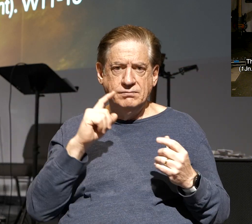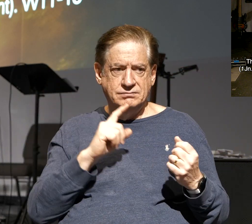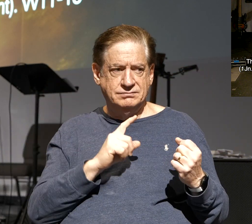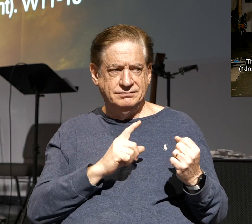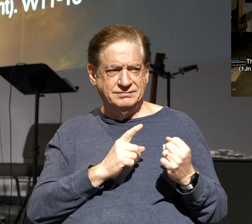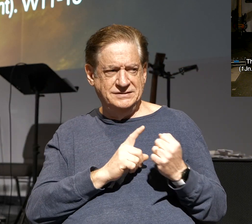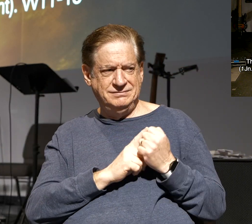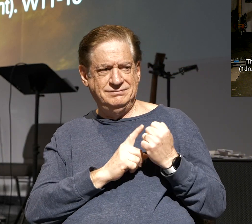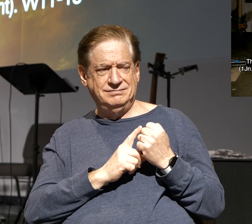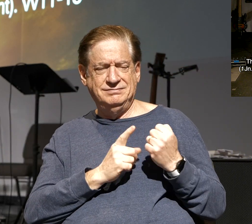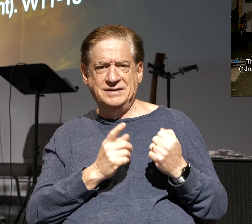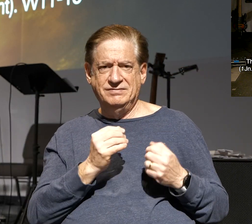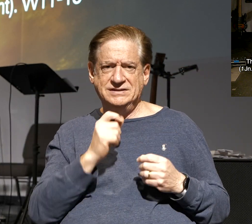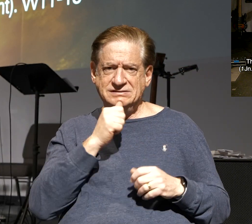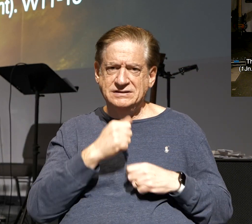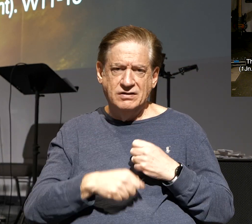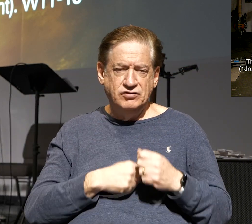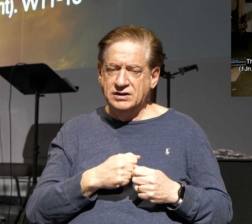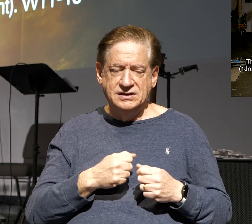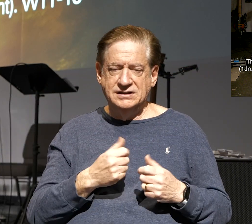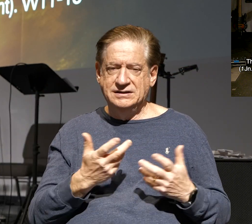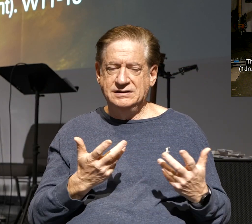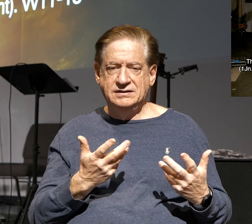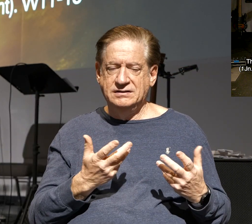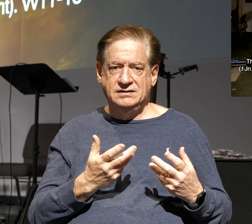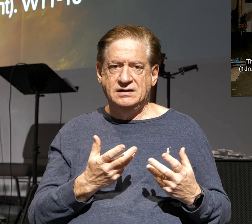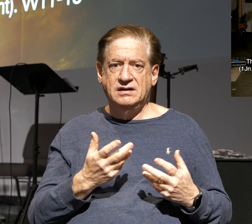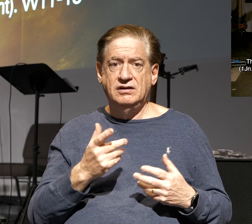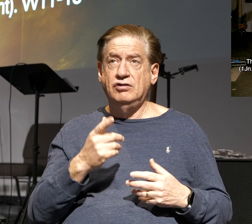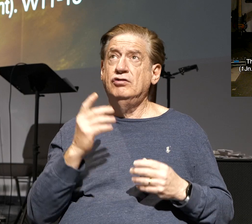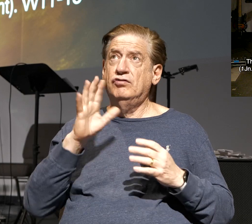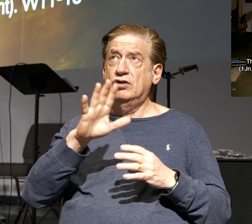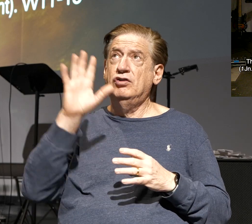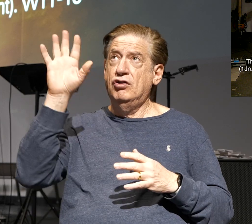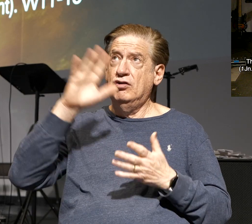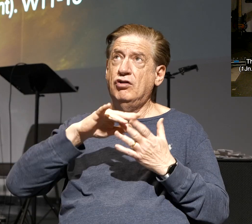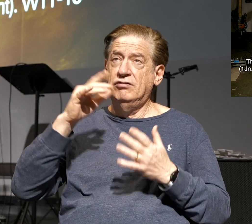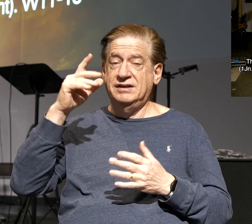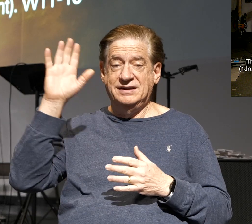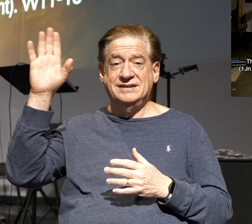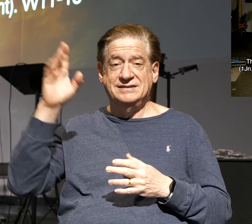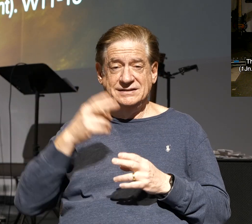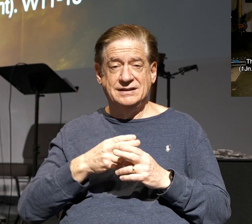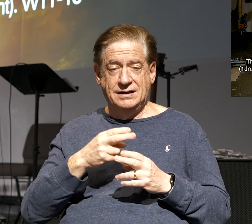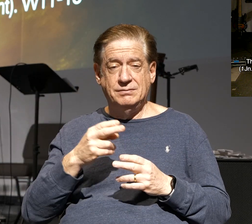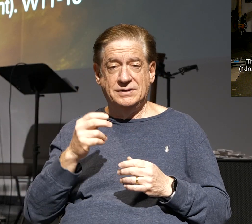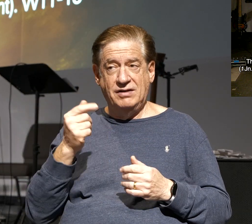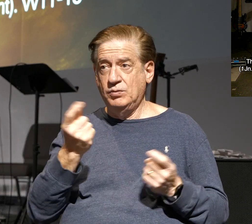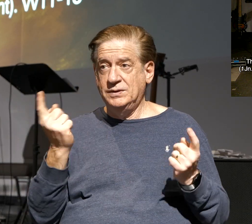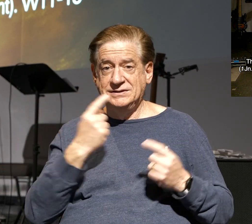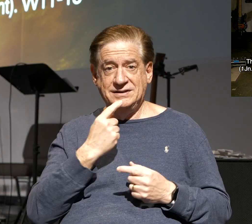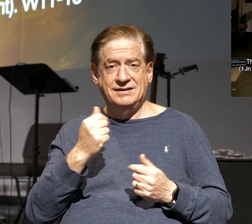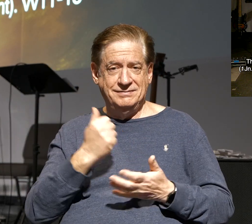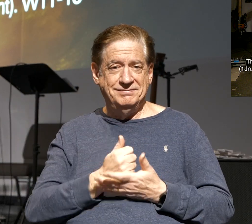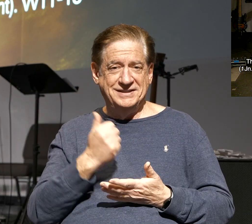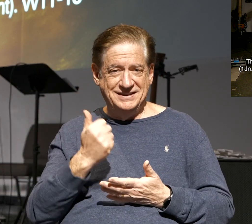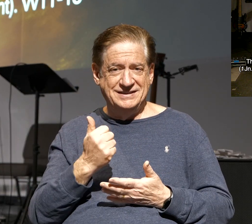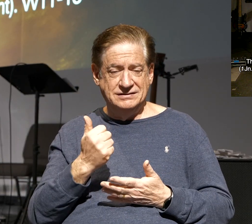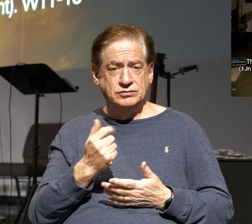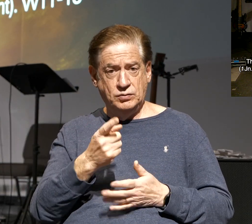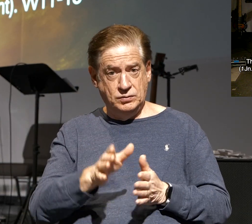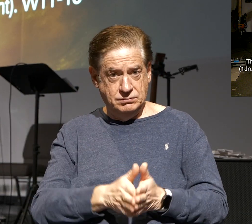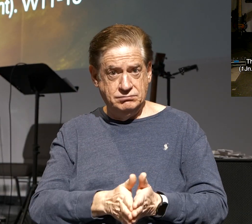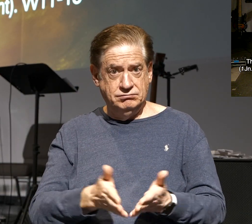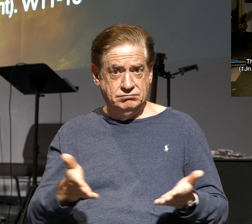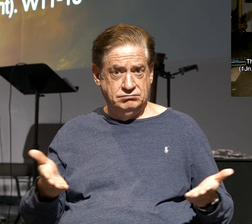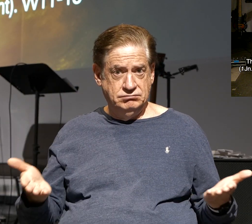for Your glory. In Jesus' beautiful name, and everyone said, Amen. So, what is a healthy faith? If your Bibles are open there, you